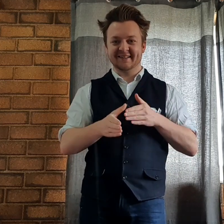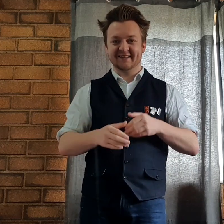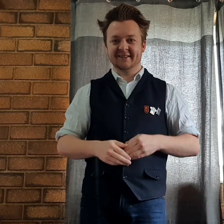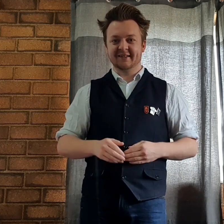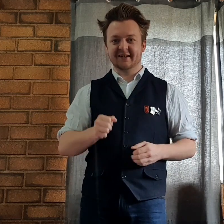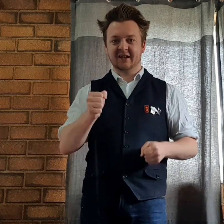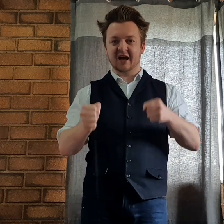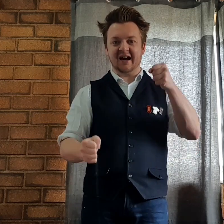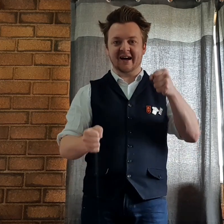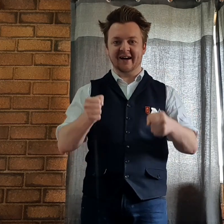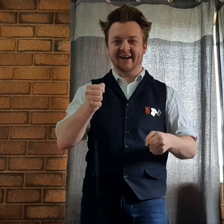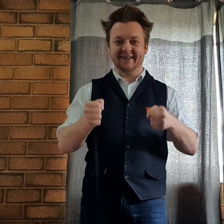Car.